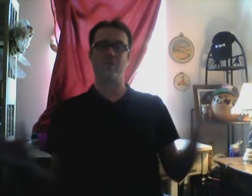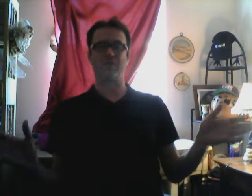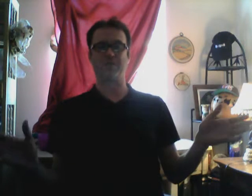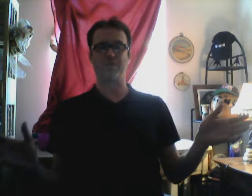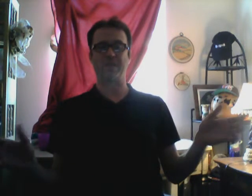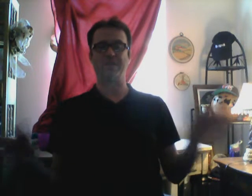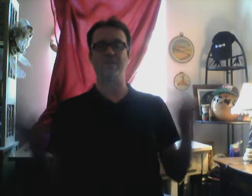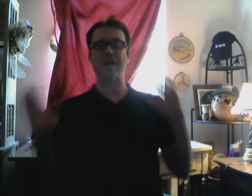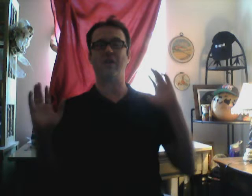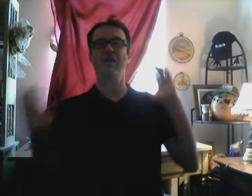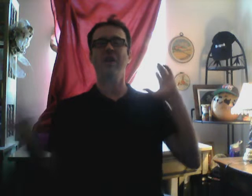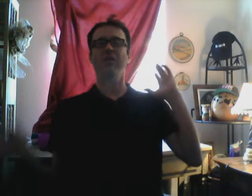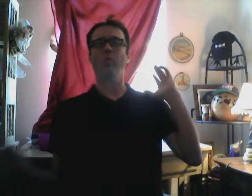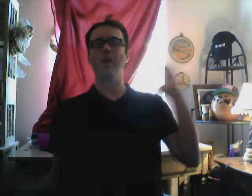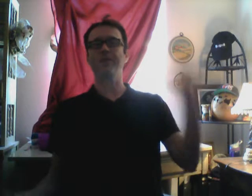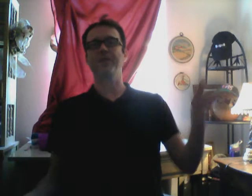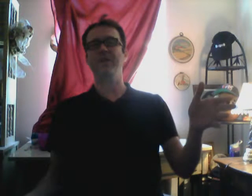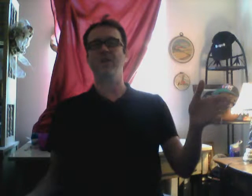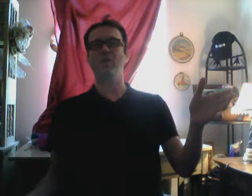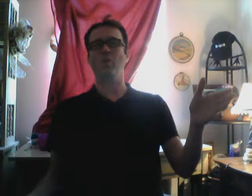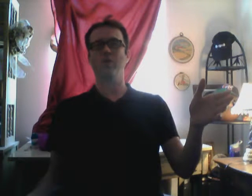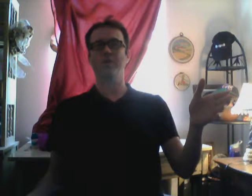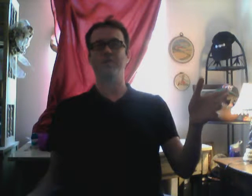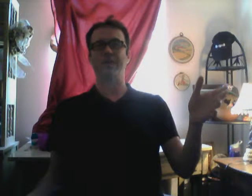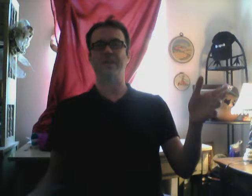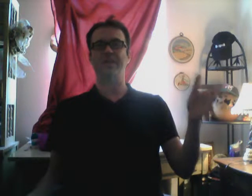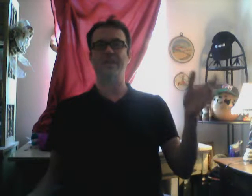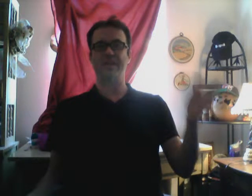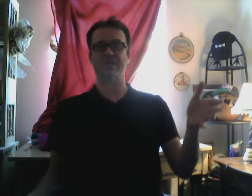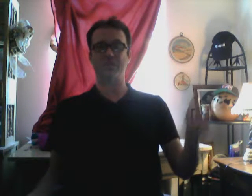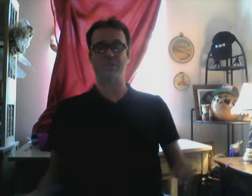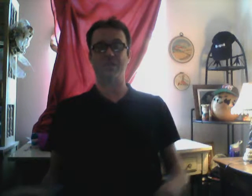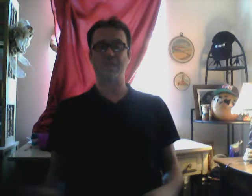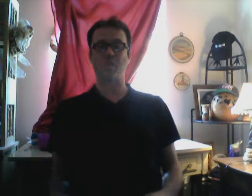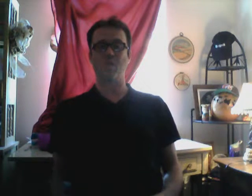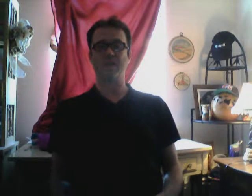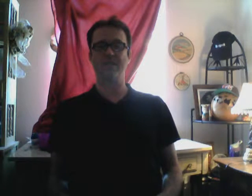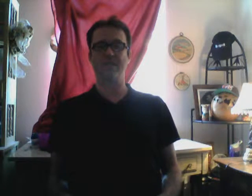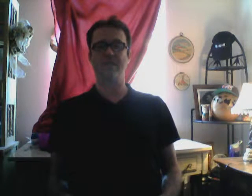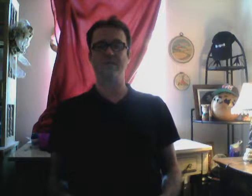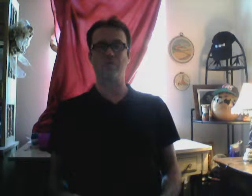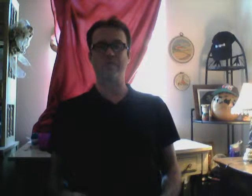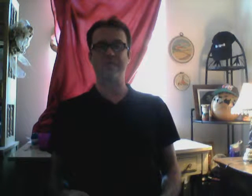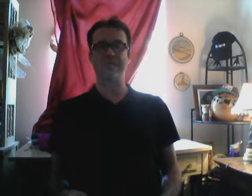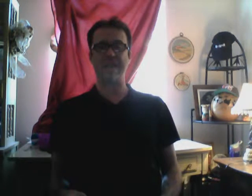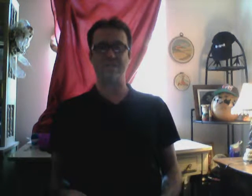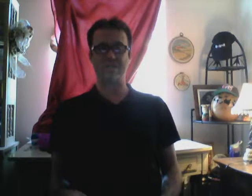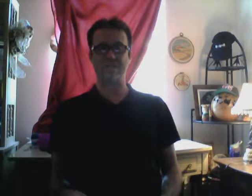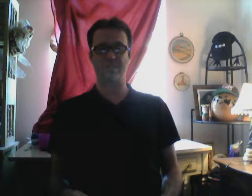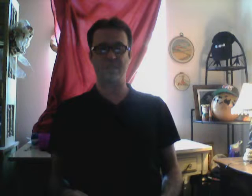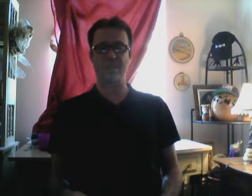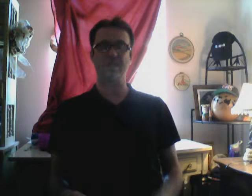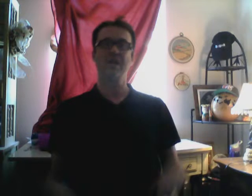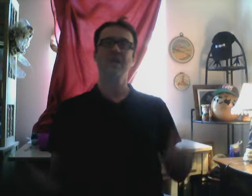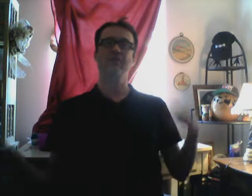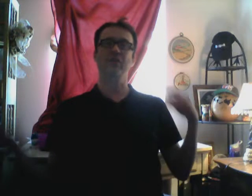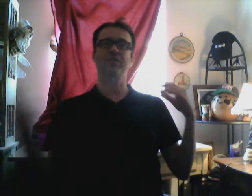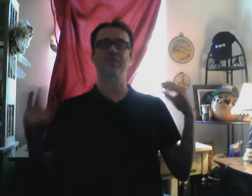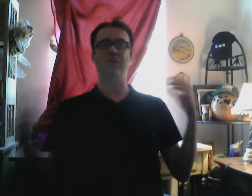Reversal thing. So now. The wealthy. Are worshipping. is a. Quantitative. Driven. County. State. Versus. The